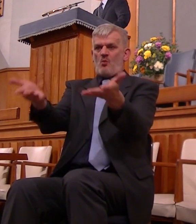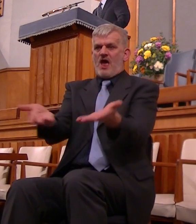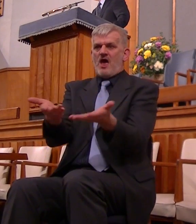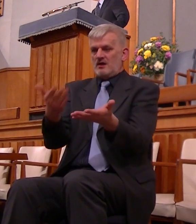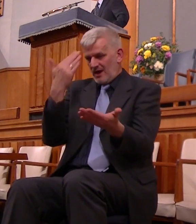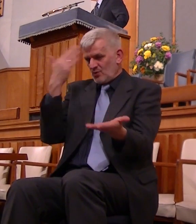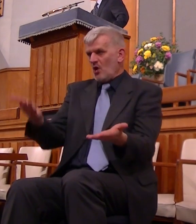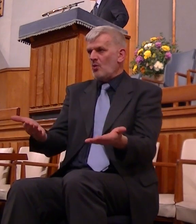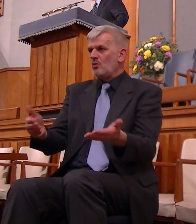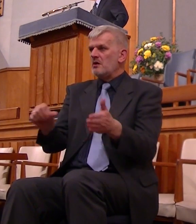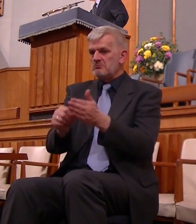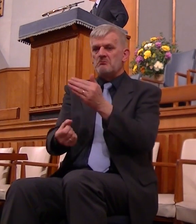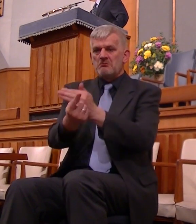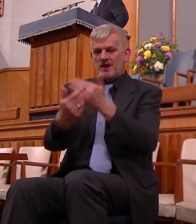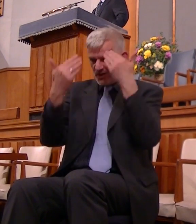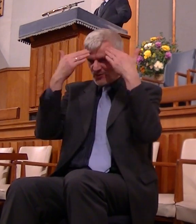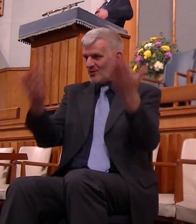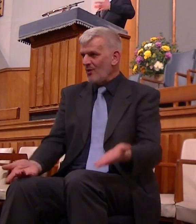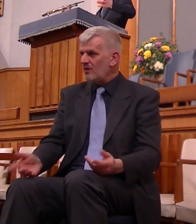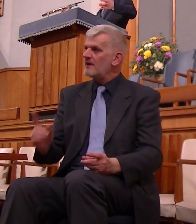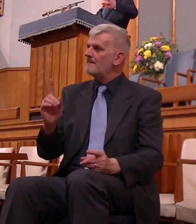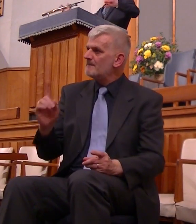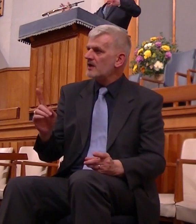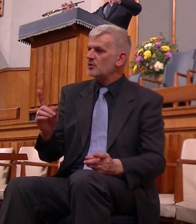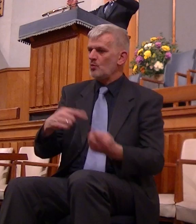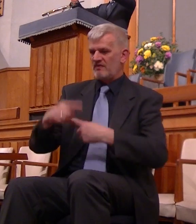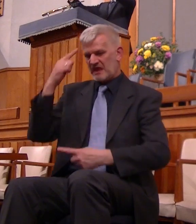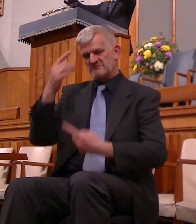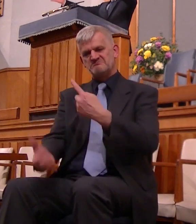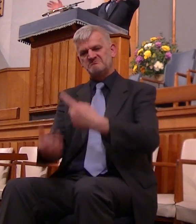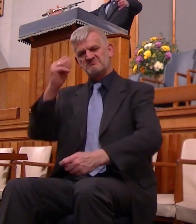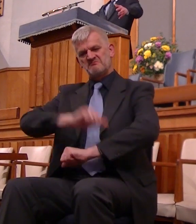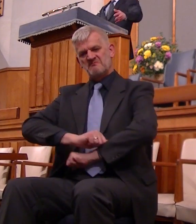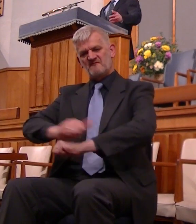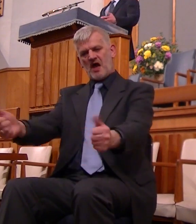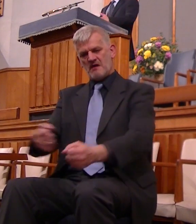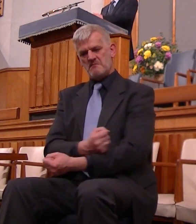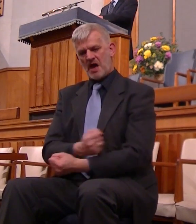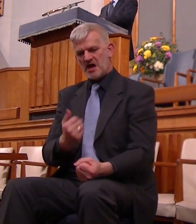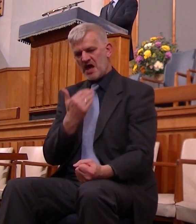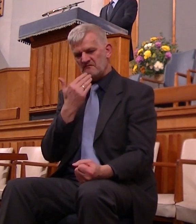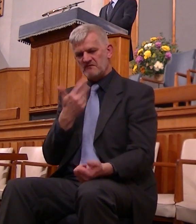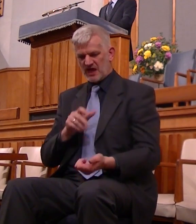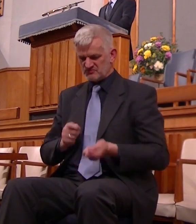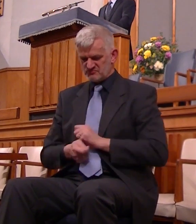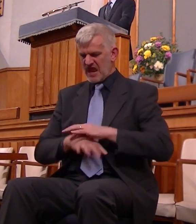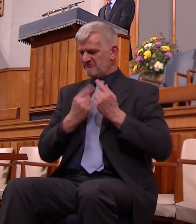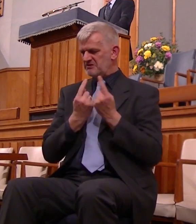misfortunes and the difficulties but we behave like a creator as though we are to shape it